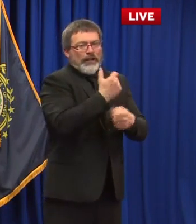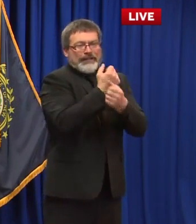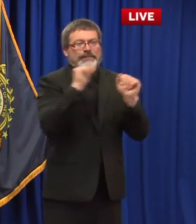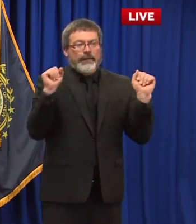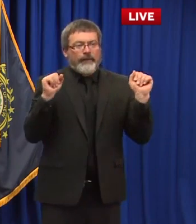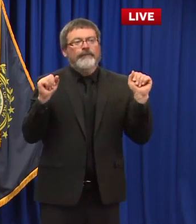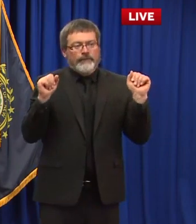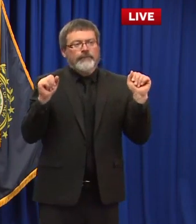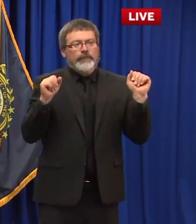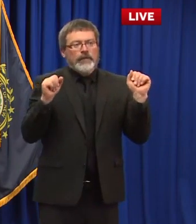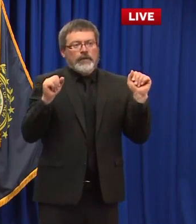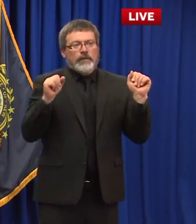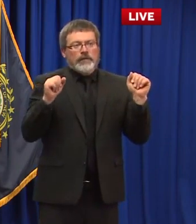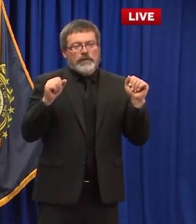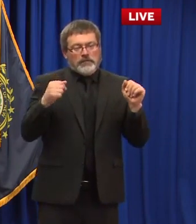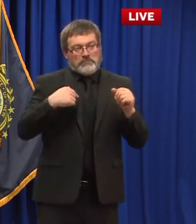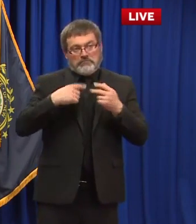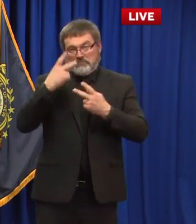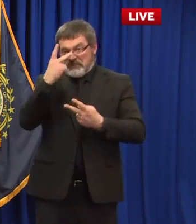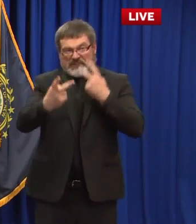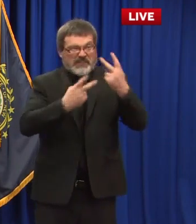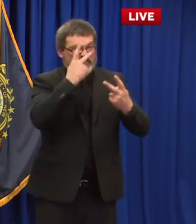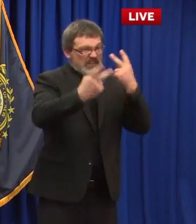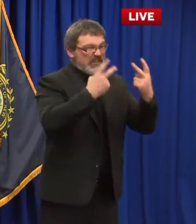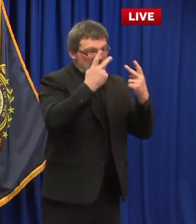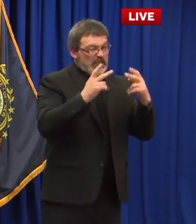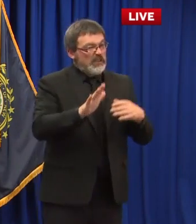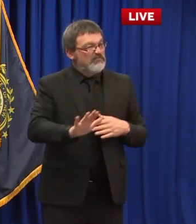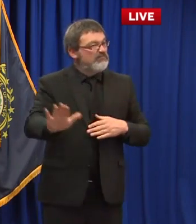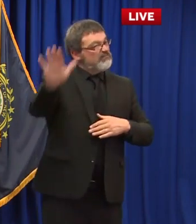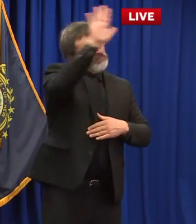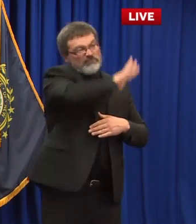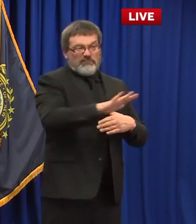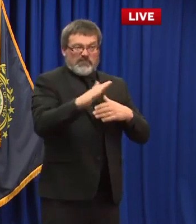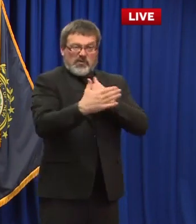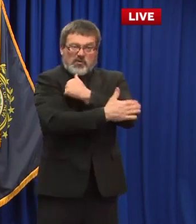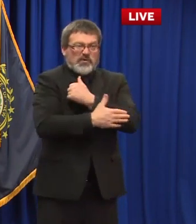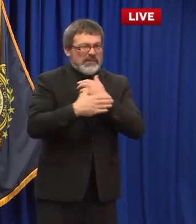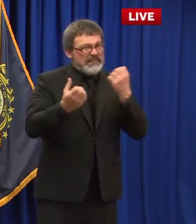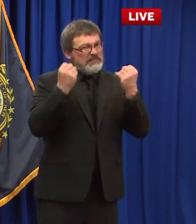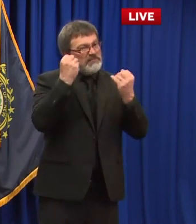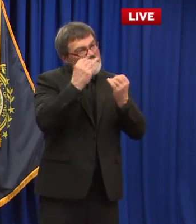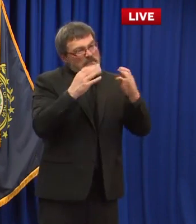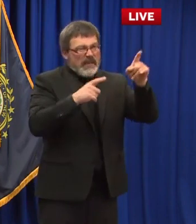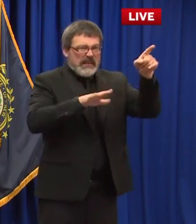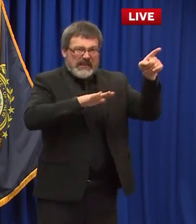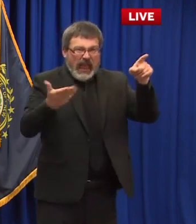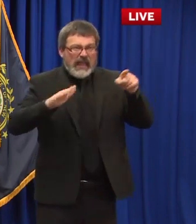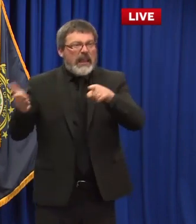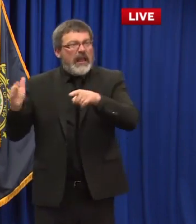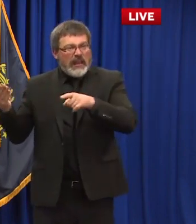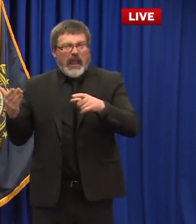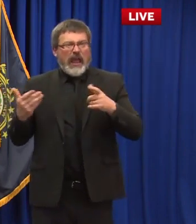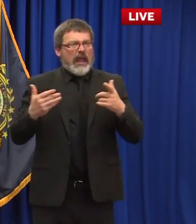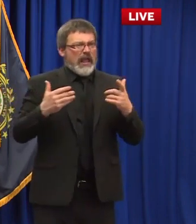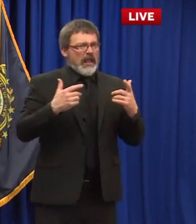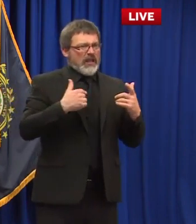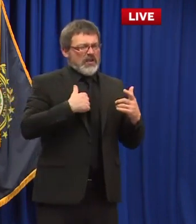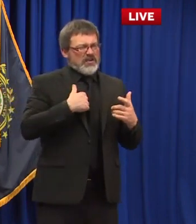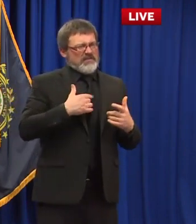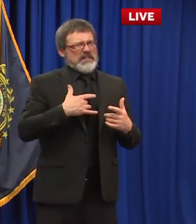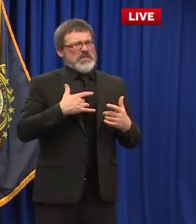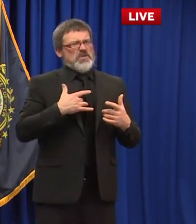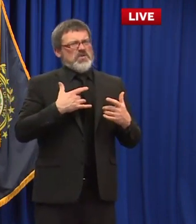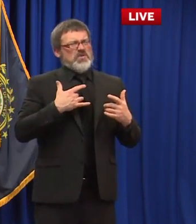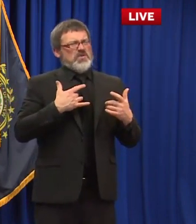lot of stories out there across this country of uh of people losing their lives and being killed uh frankly for what i i think a lot of us would agree are completely unnecessary